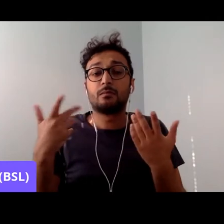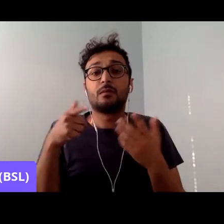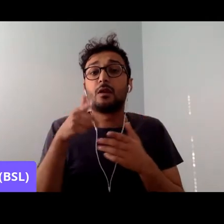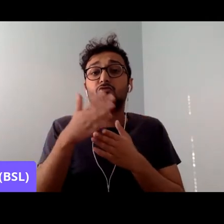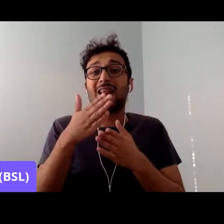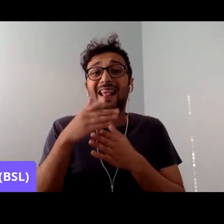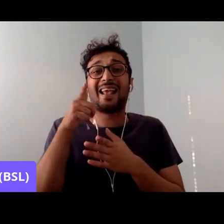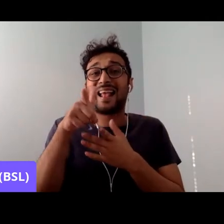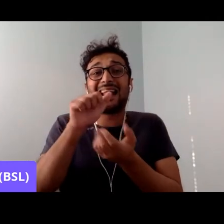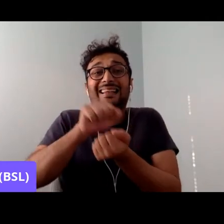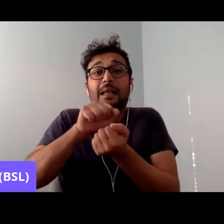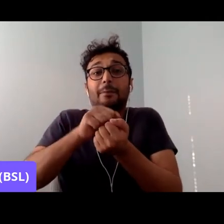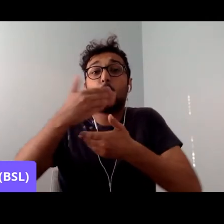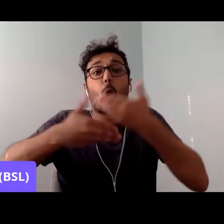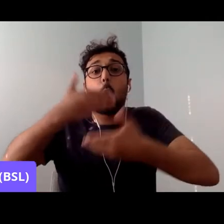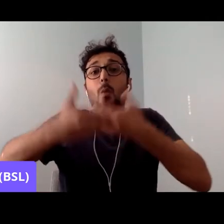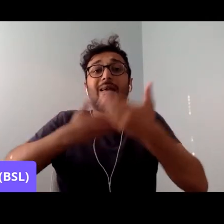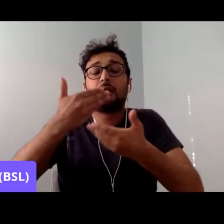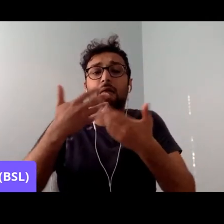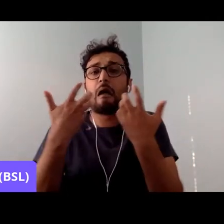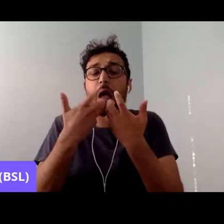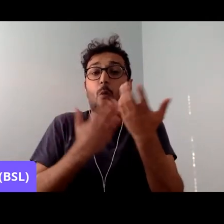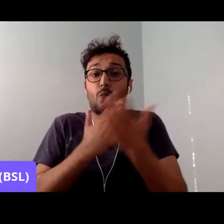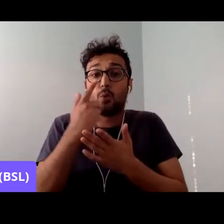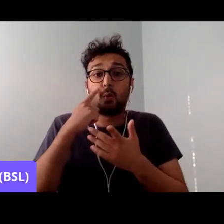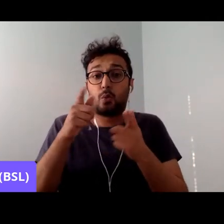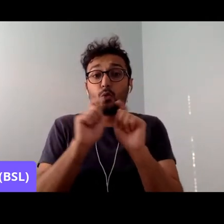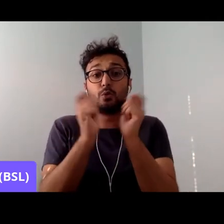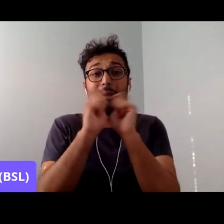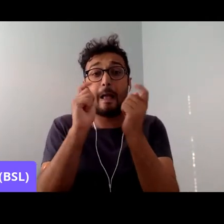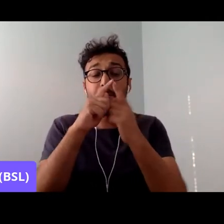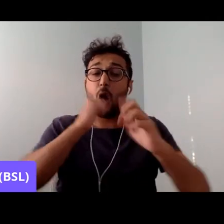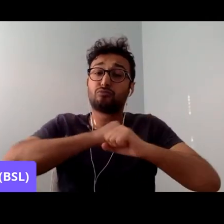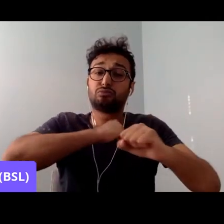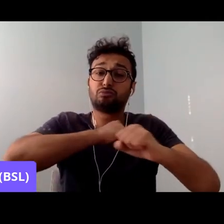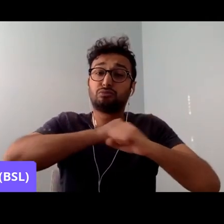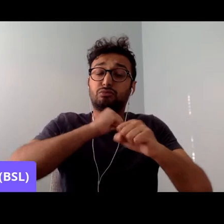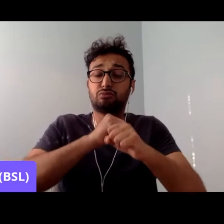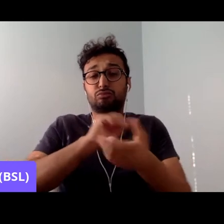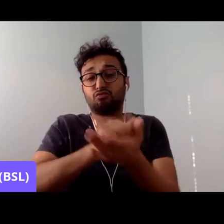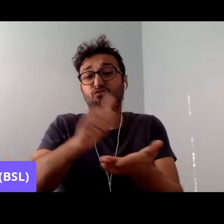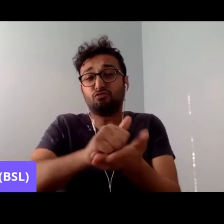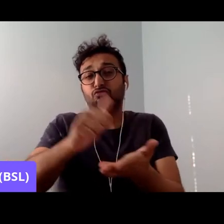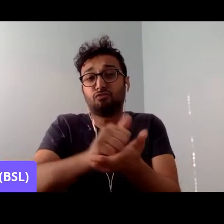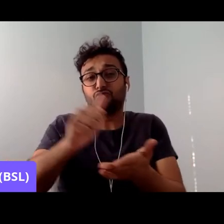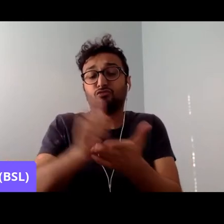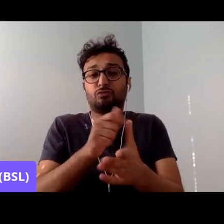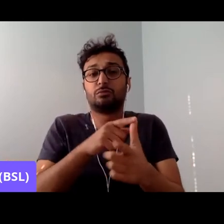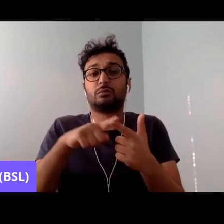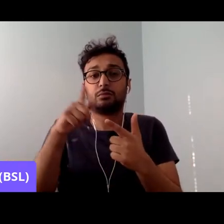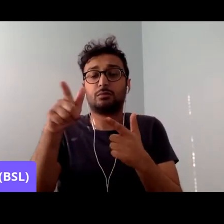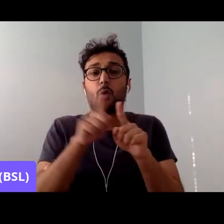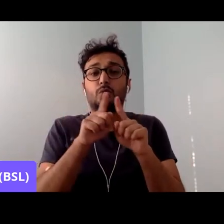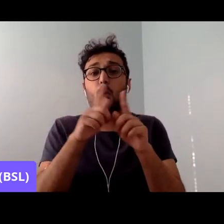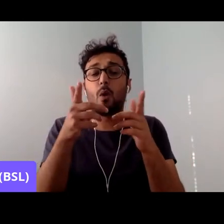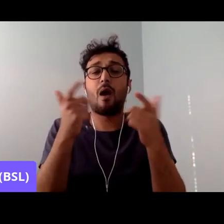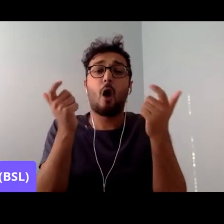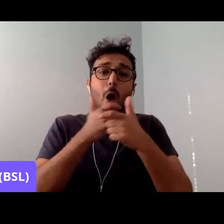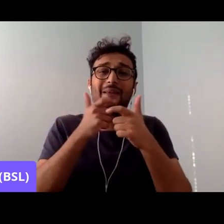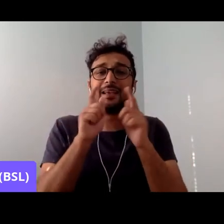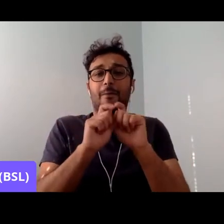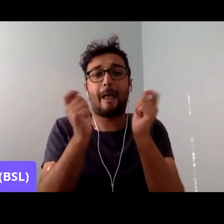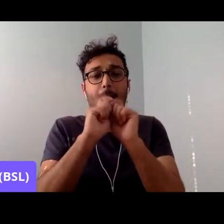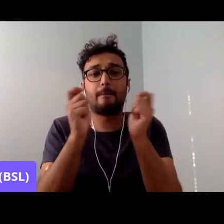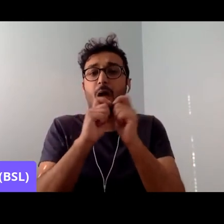intensified by the press, the pulpit and the comic papers. In short,